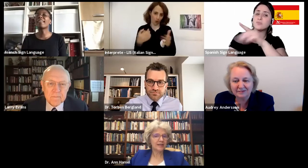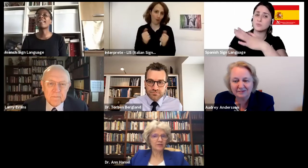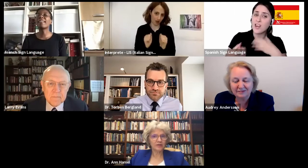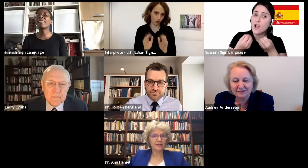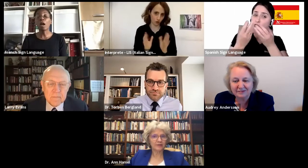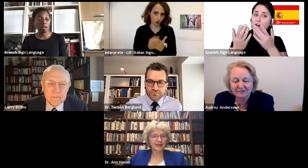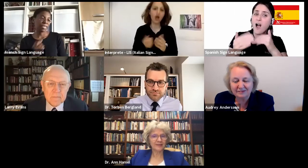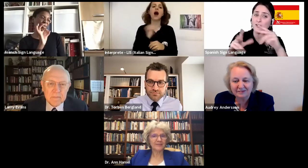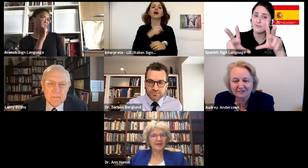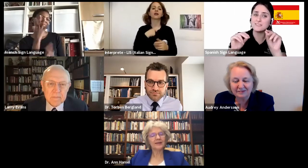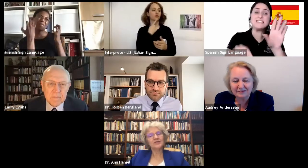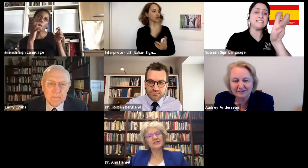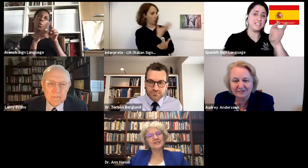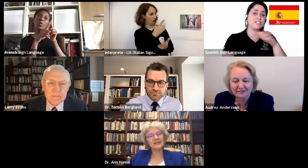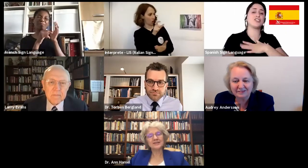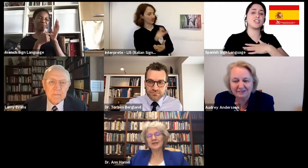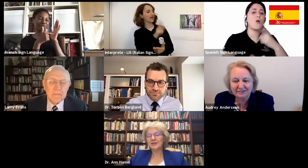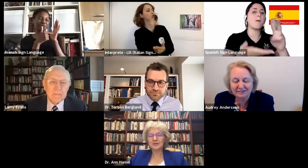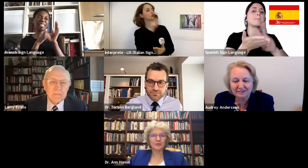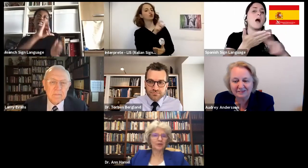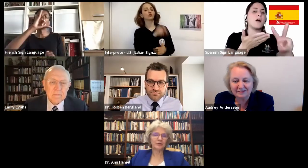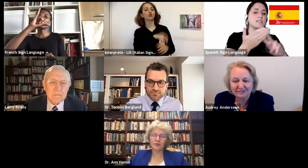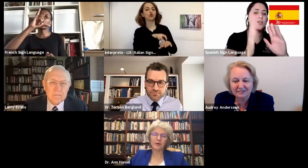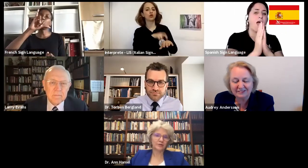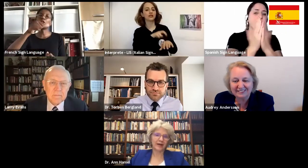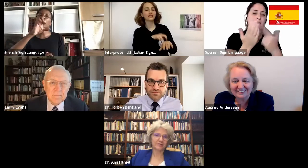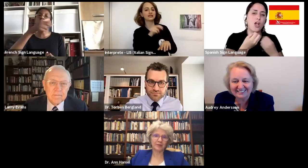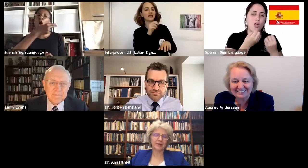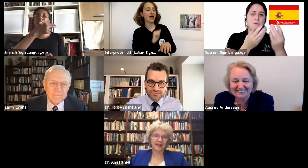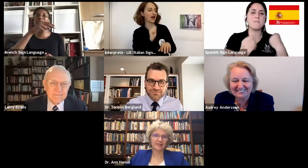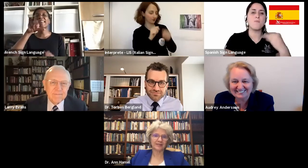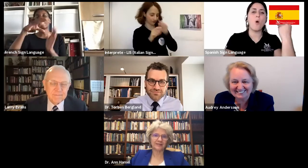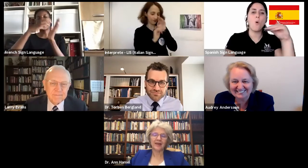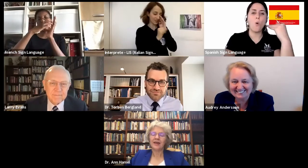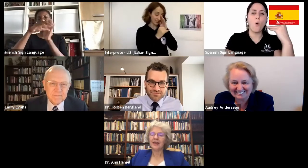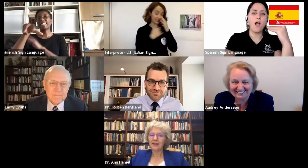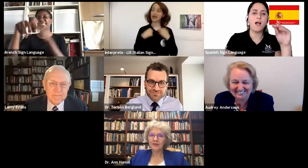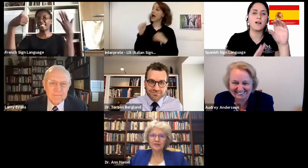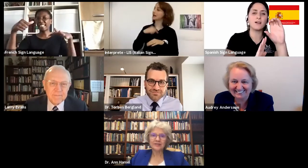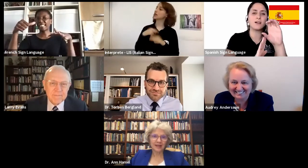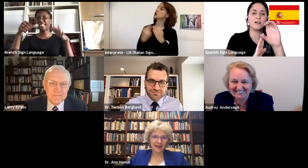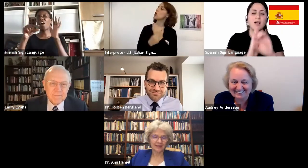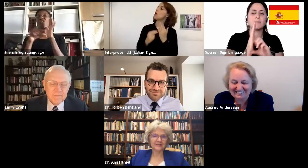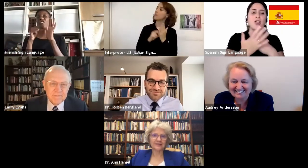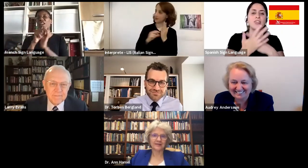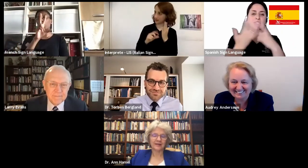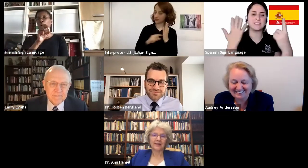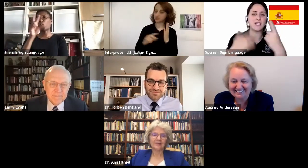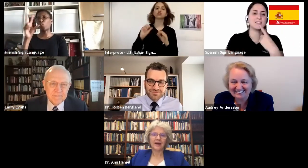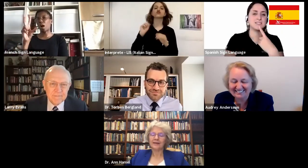16, 33. And Jesus says, In this world you will have tribulation. He understands